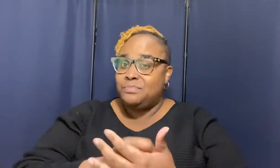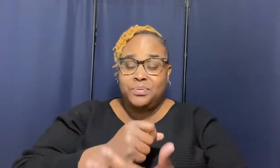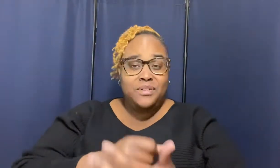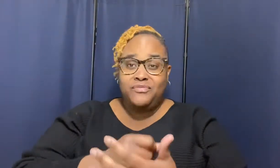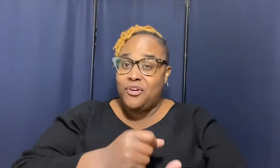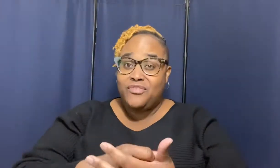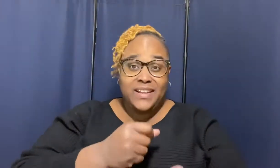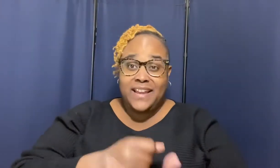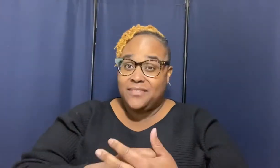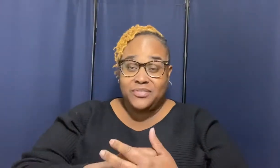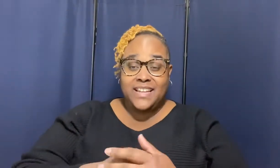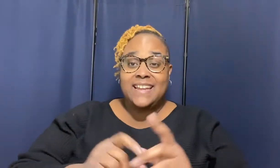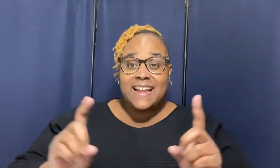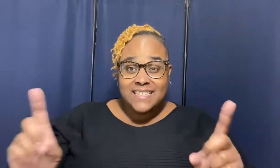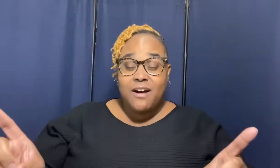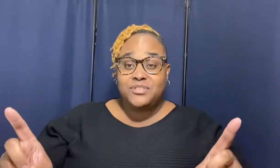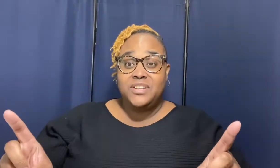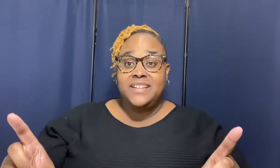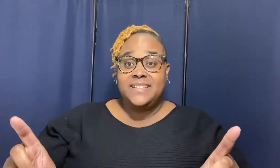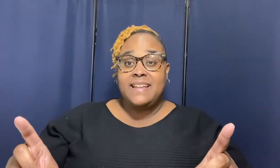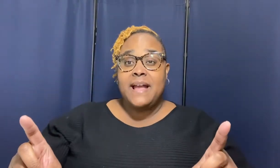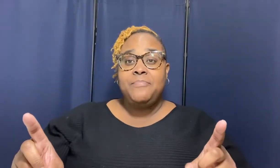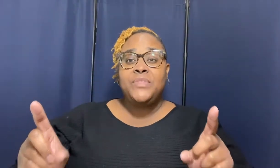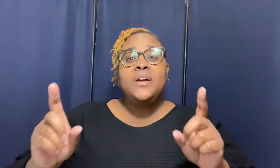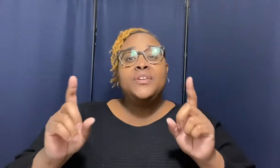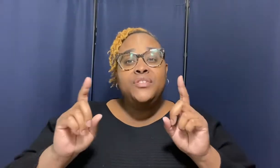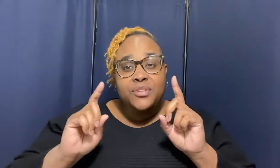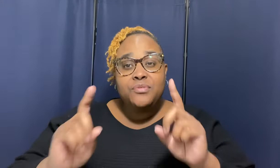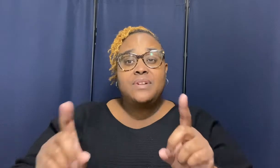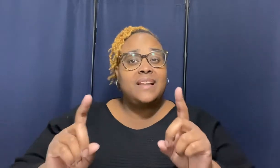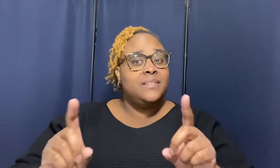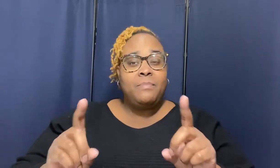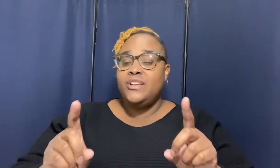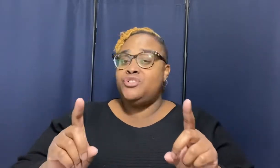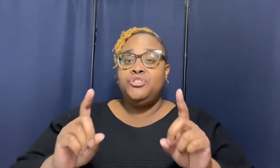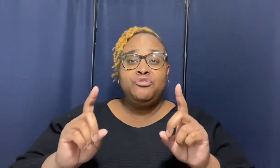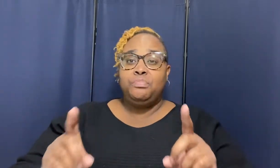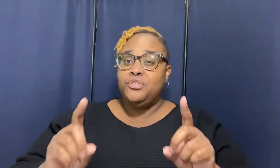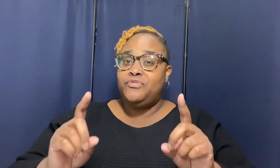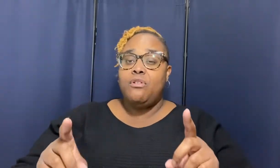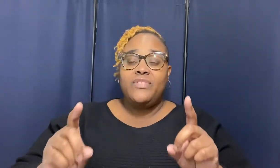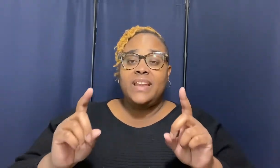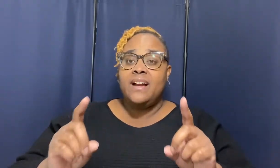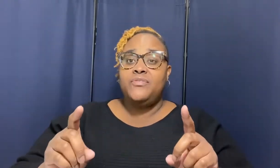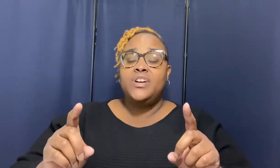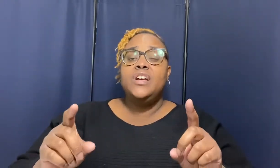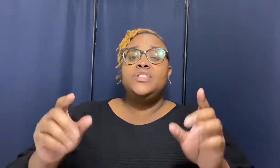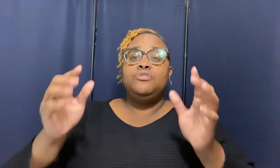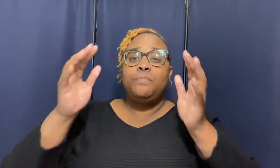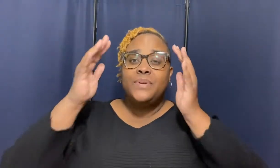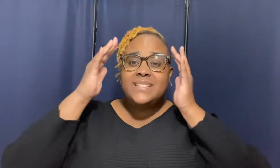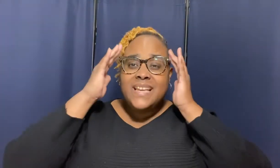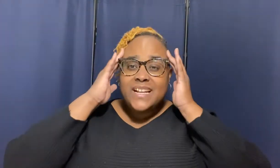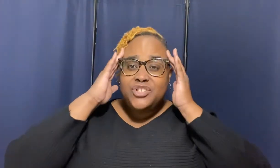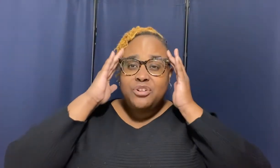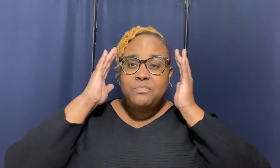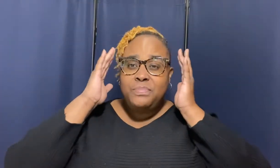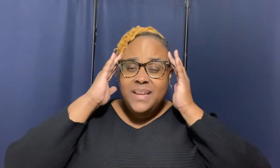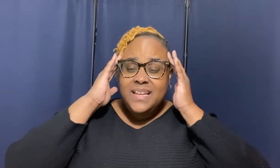put forth an effort can i talk to you today you got to make sure you put forth an effort to protect your peace